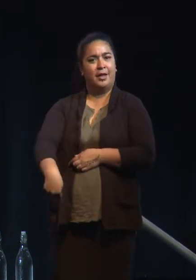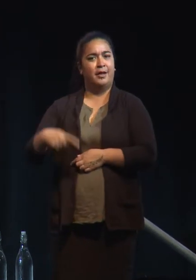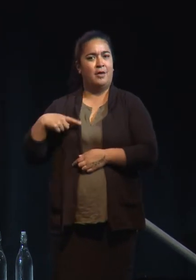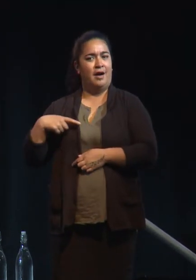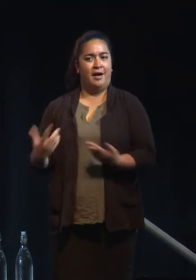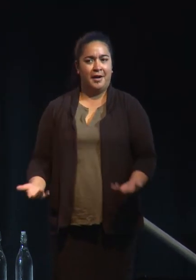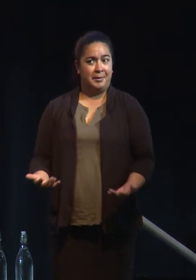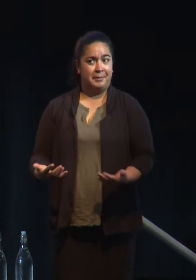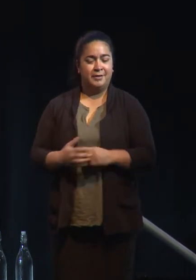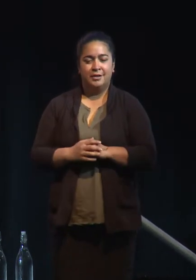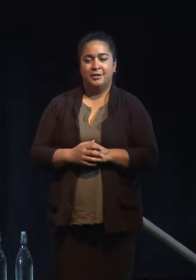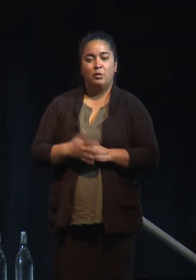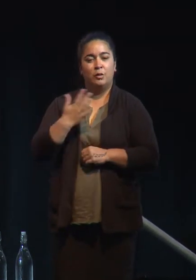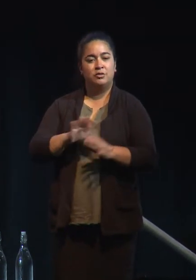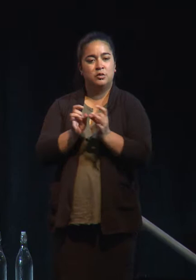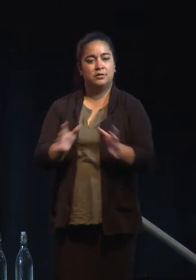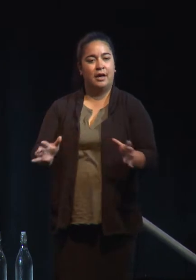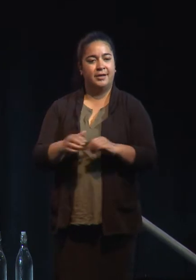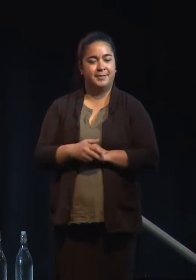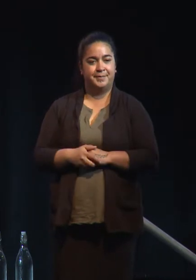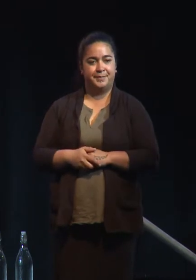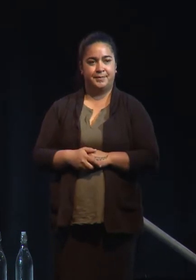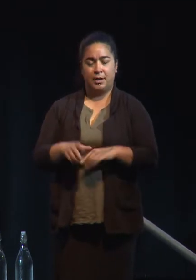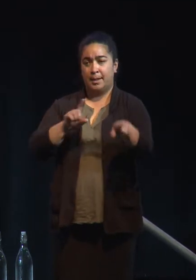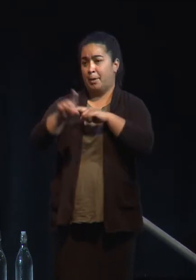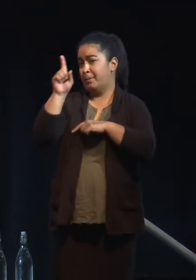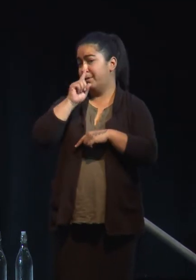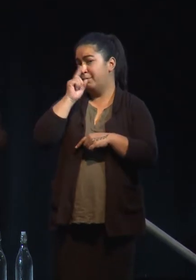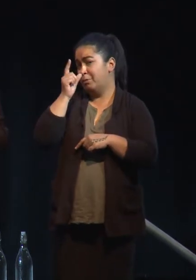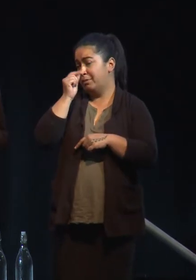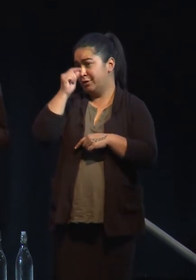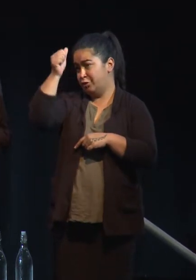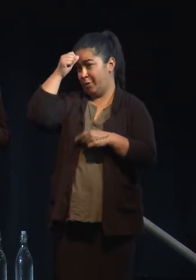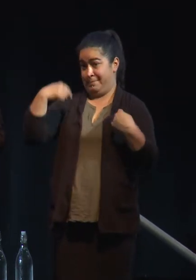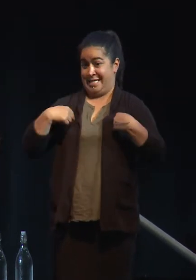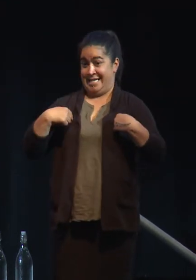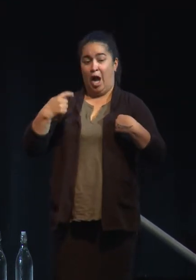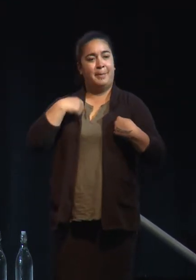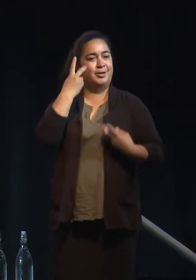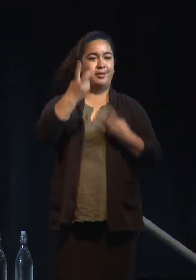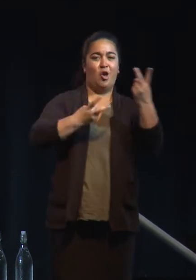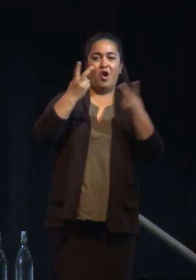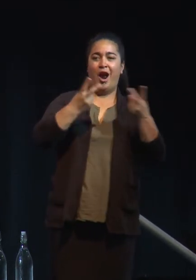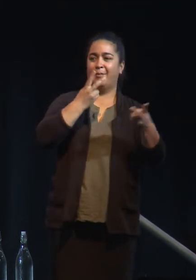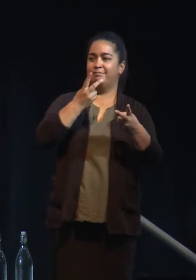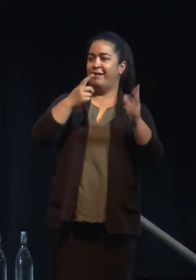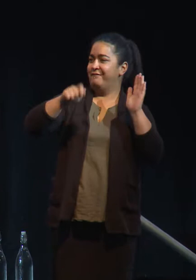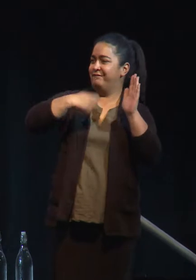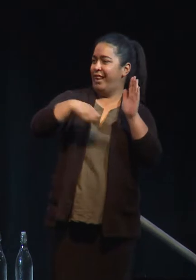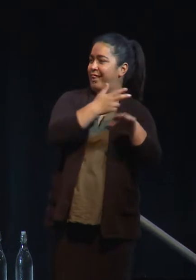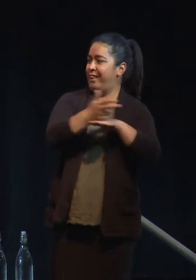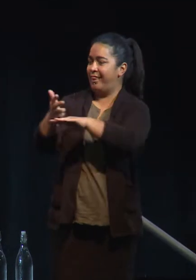kick this off? Most people probably know me as an explorer and a filmmaker and know Susie